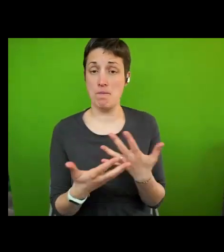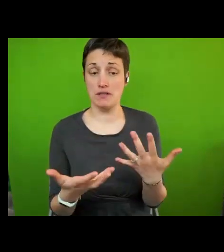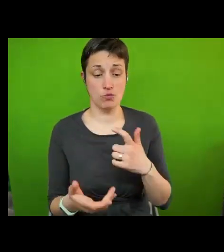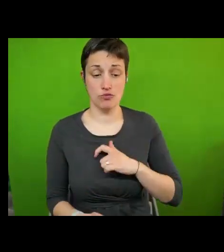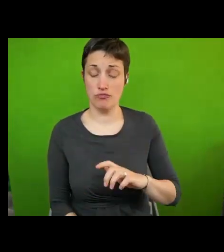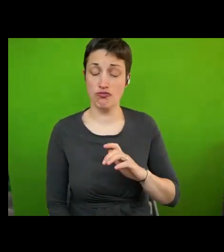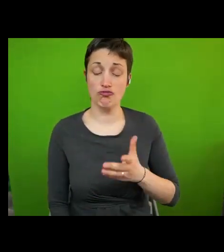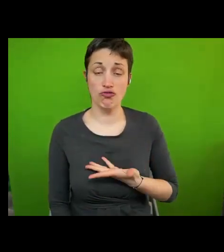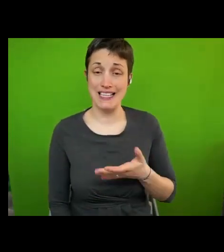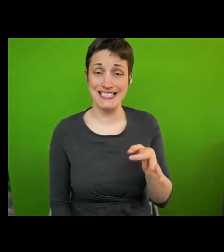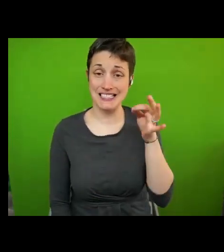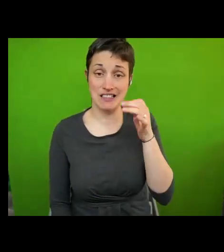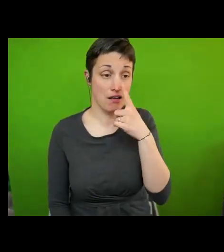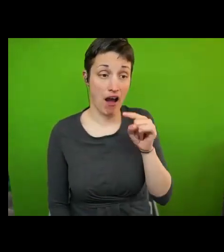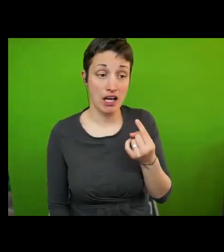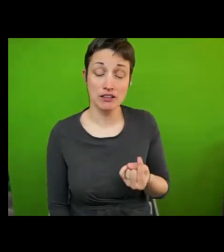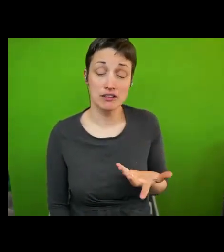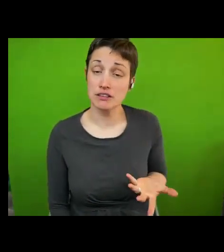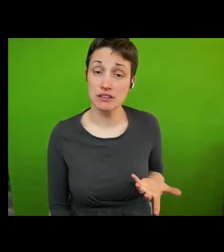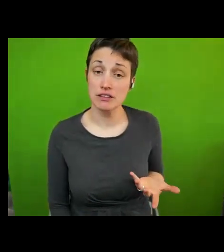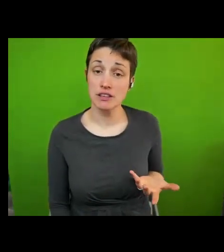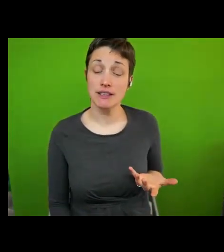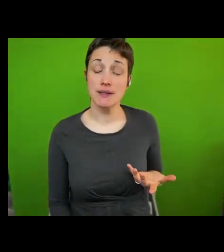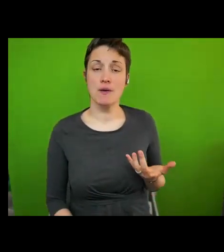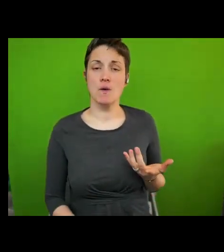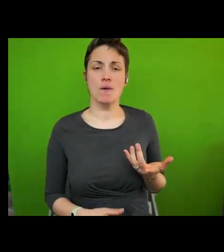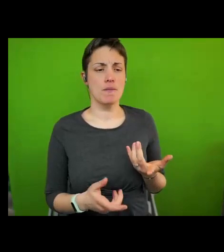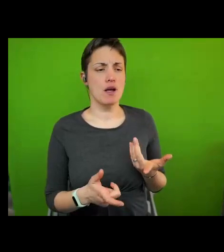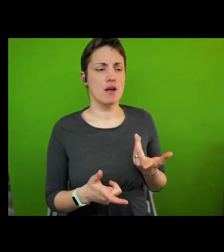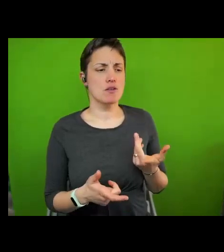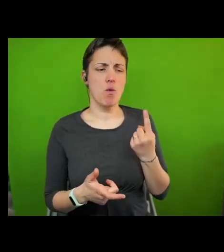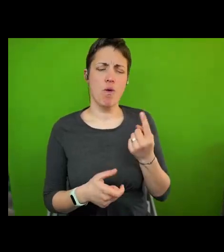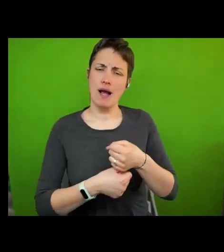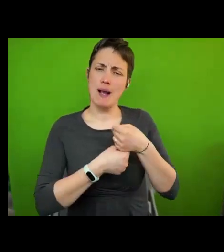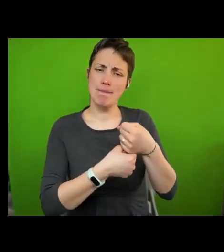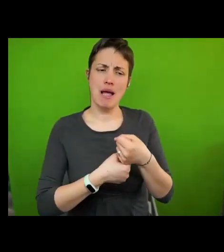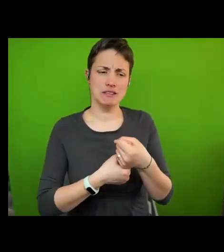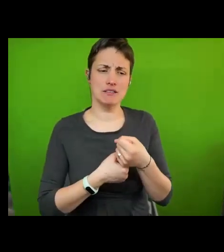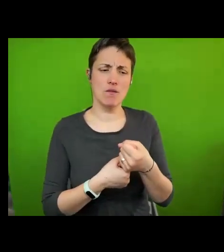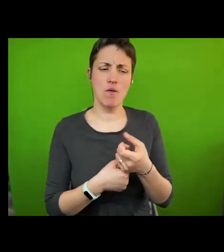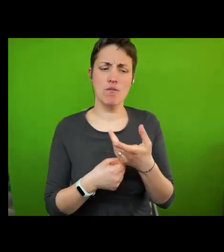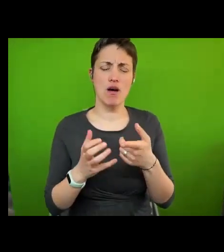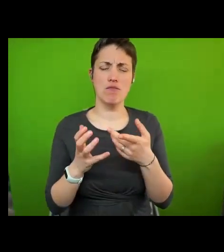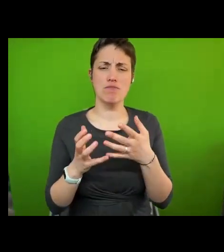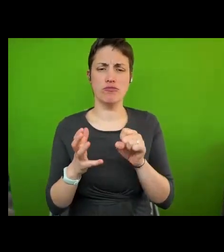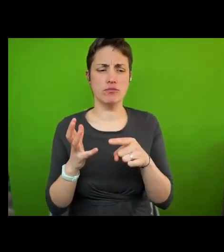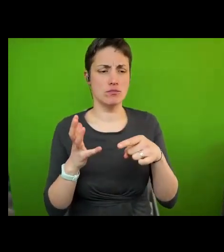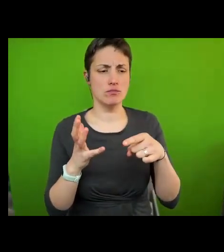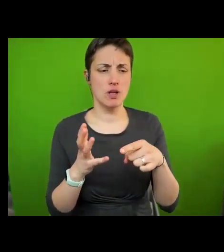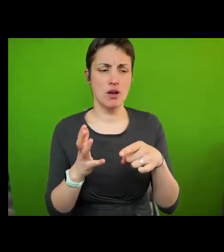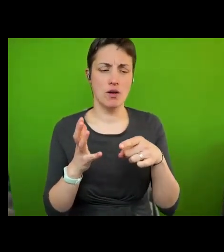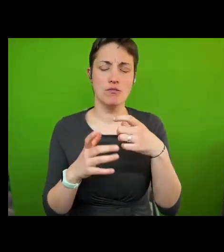i can only refer you to a campaign which is run by united cities and local governments uclg organization that